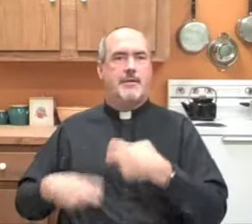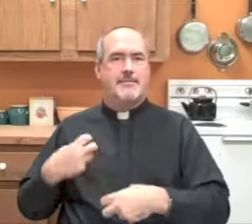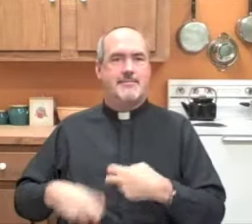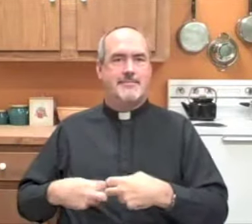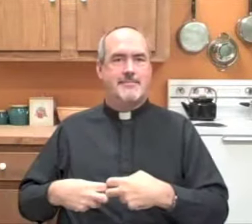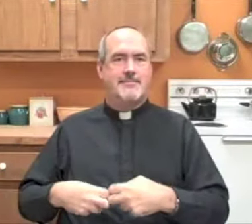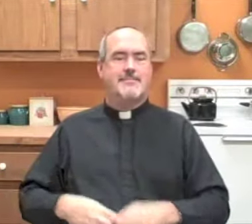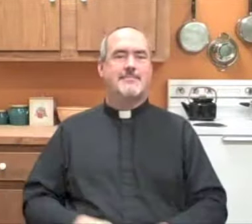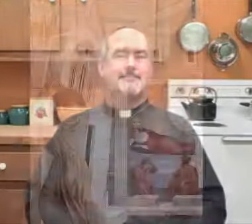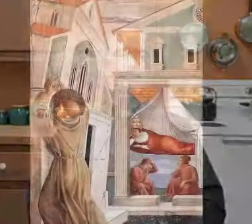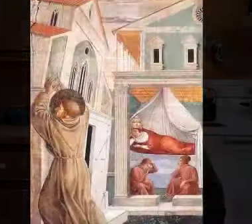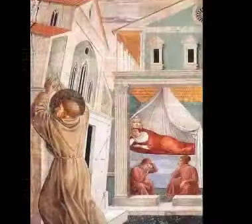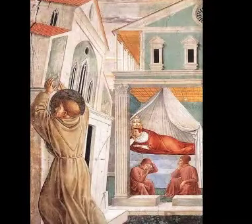experiencing so much turmoil.